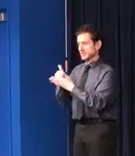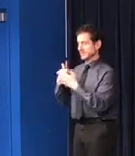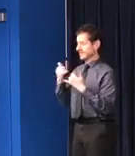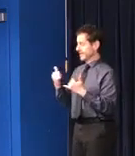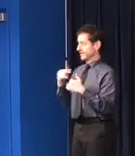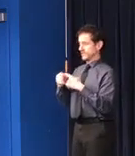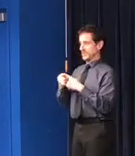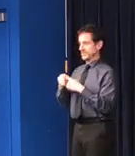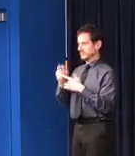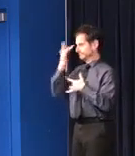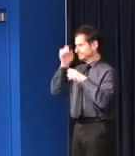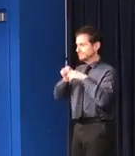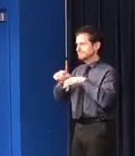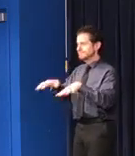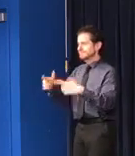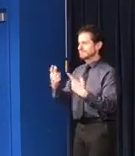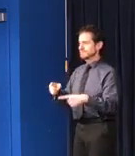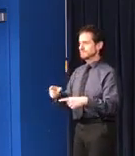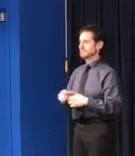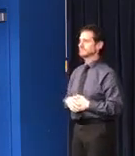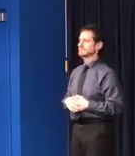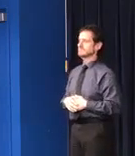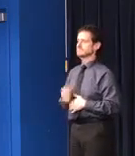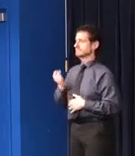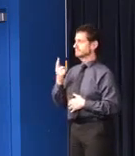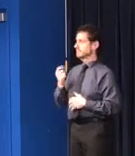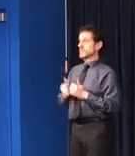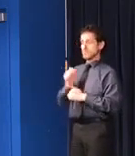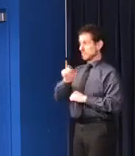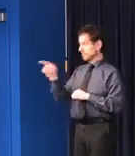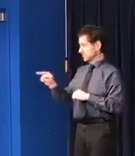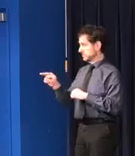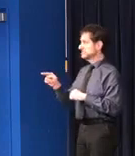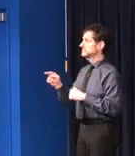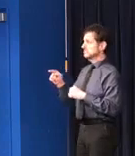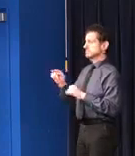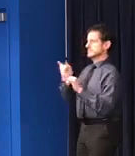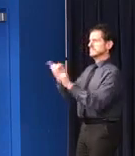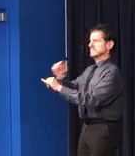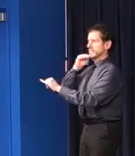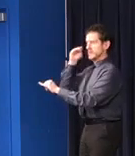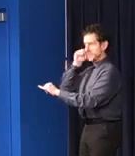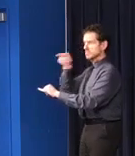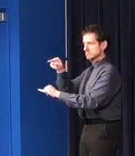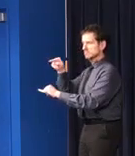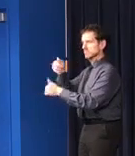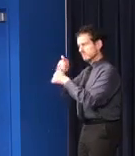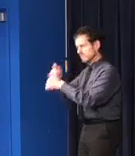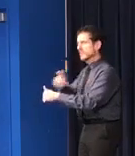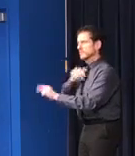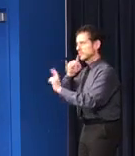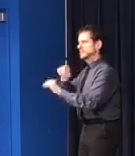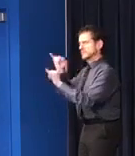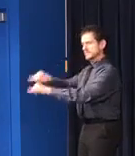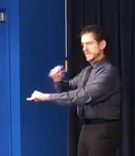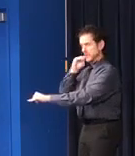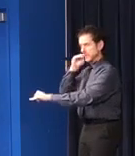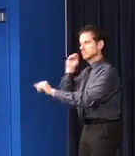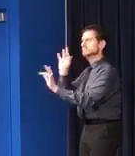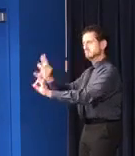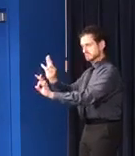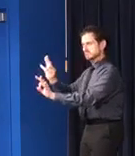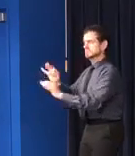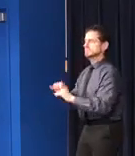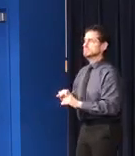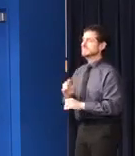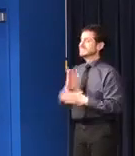are adhering to our stay-at-home order, but not everyone has a home to go to. Not everyone has a safe